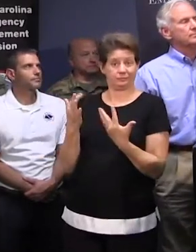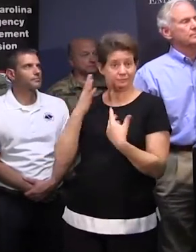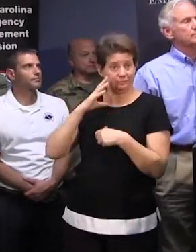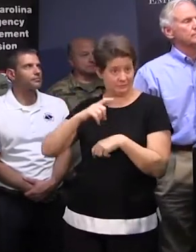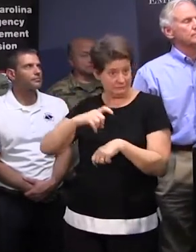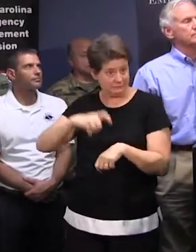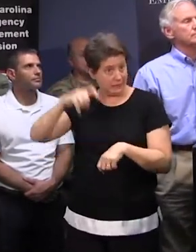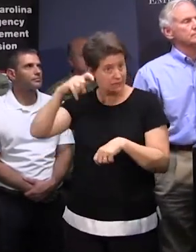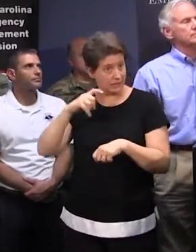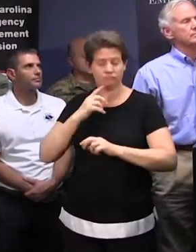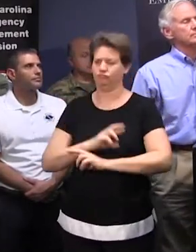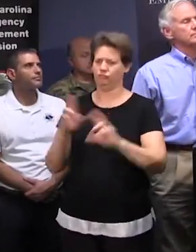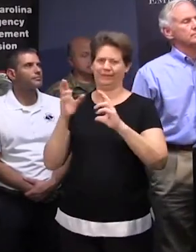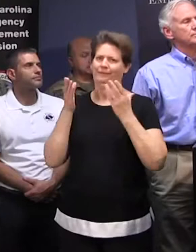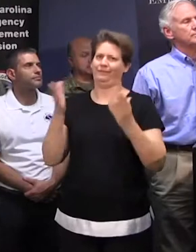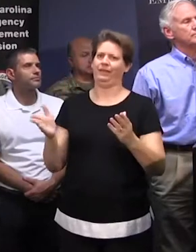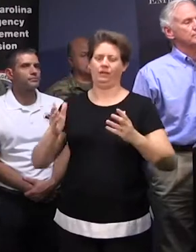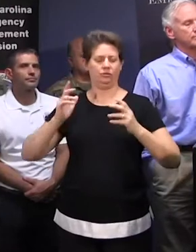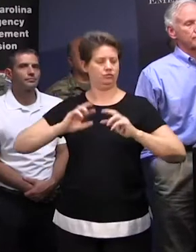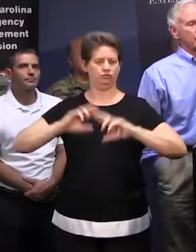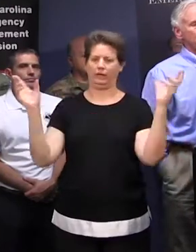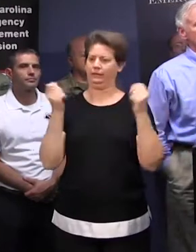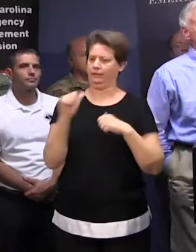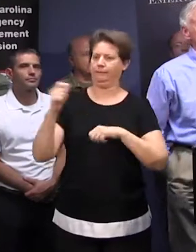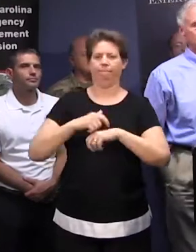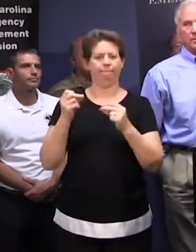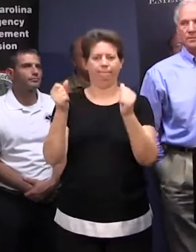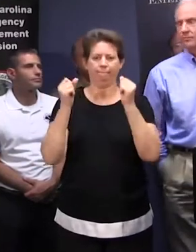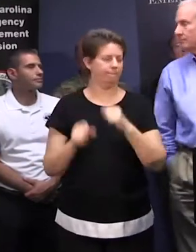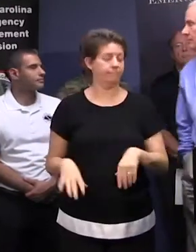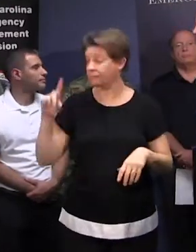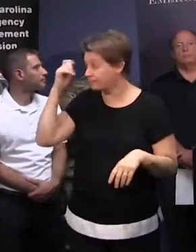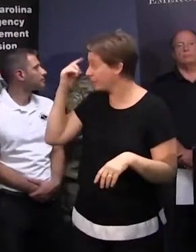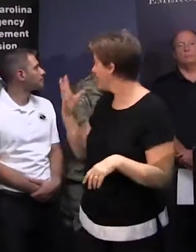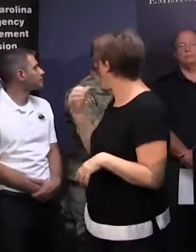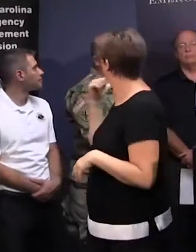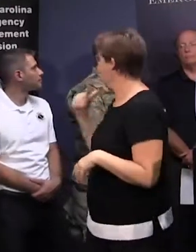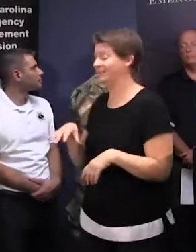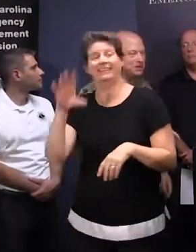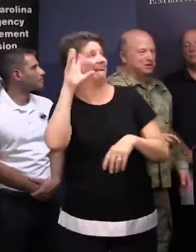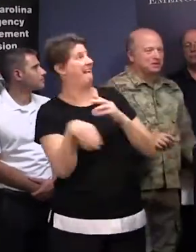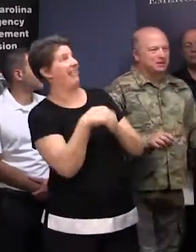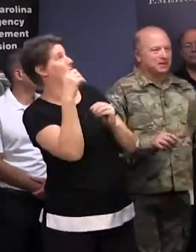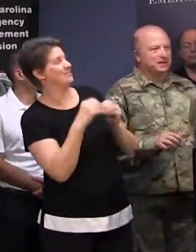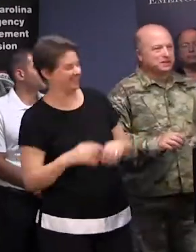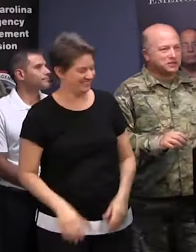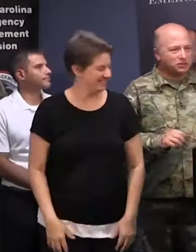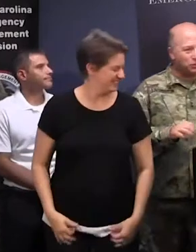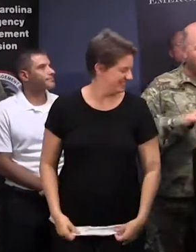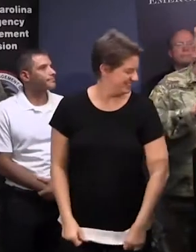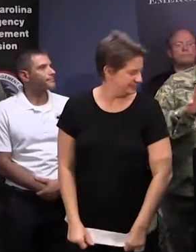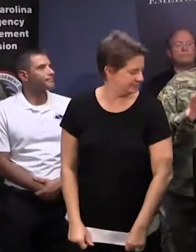the flood comes, already pre-positioned in those locations. Yes, sir, General? And